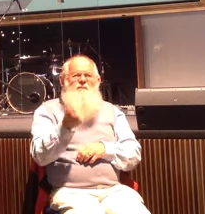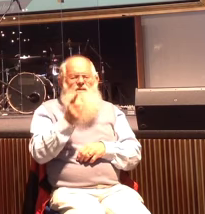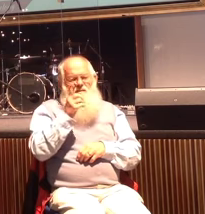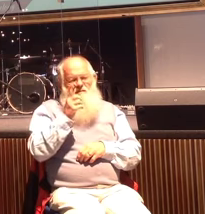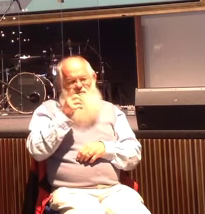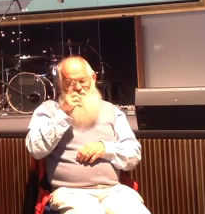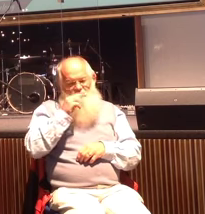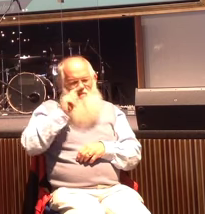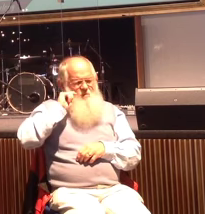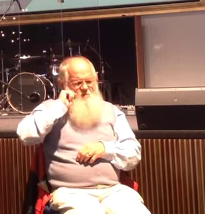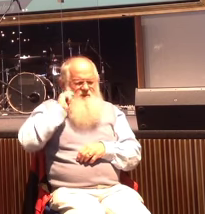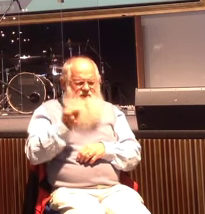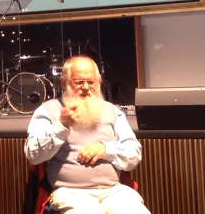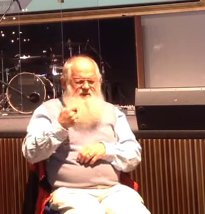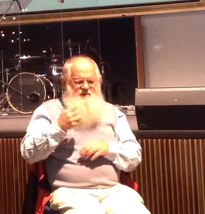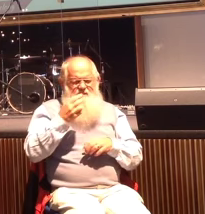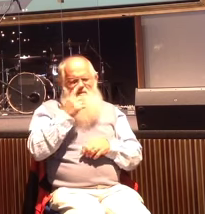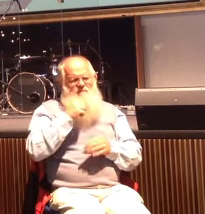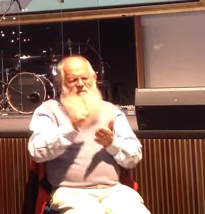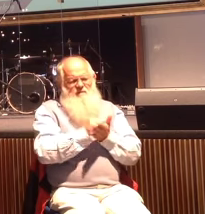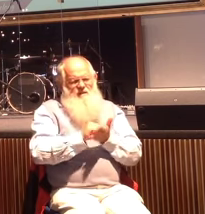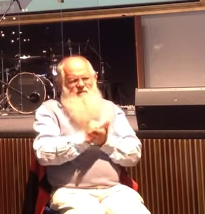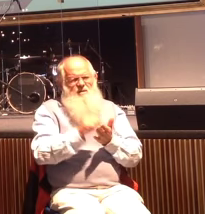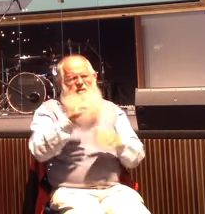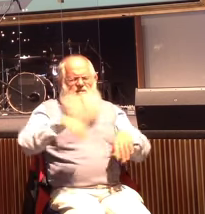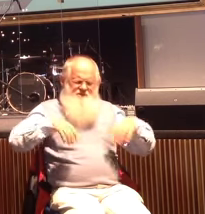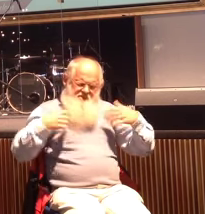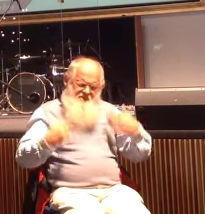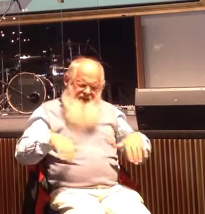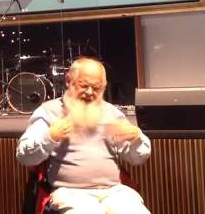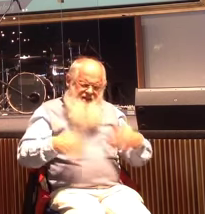forgive you, and it's hurting you, and you're in pain, and you're calling out to God, He's with you.